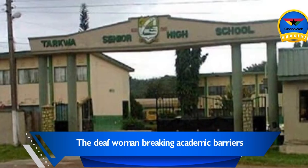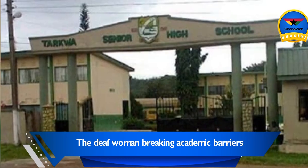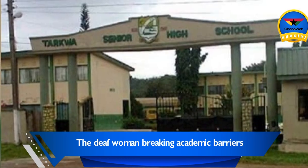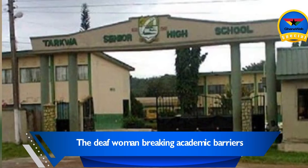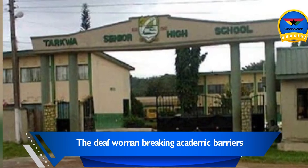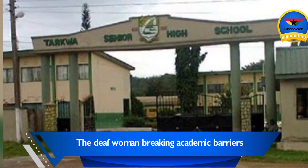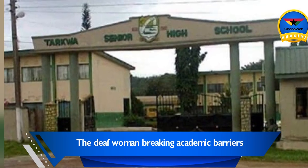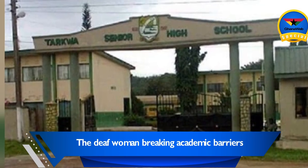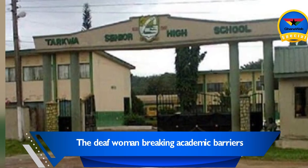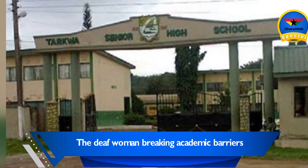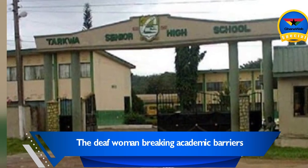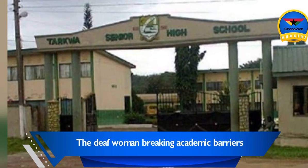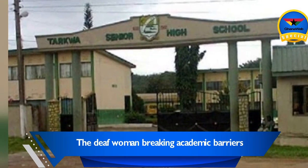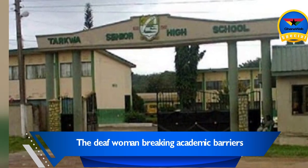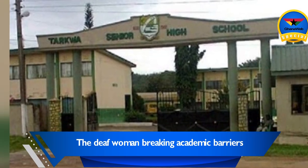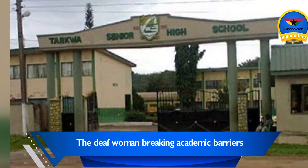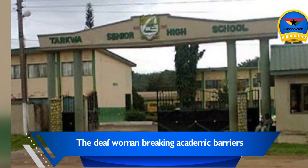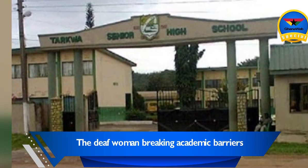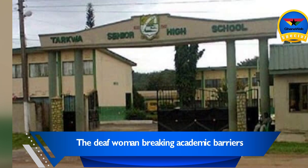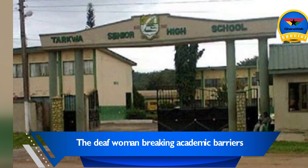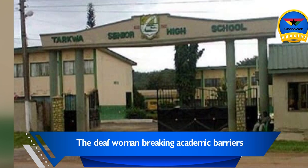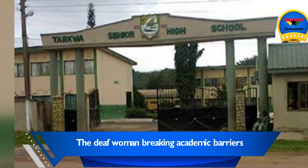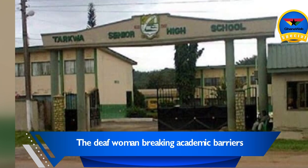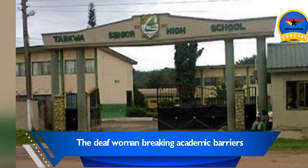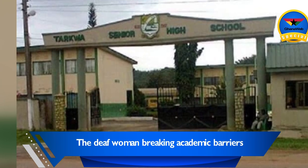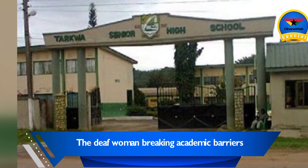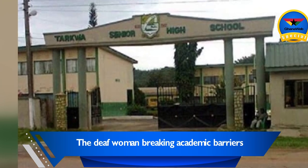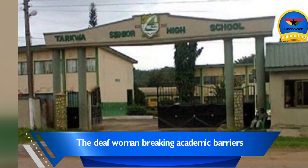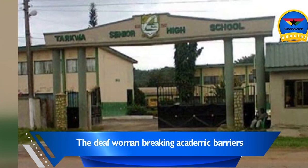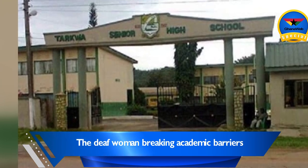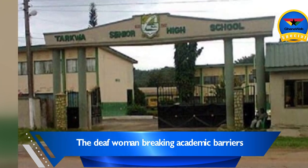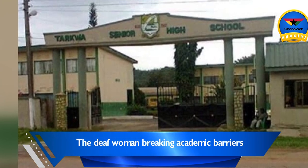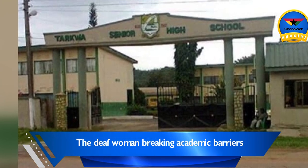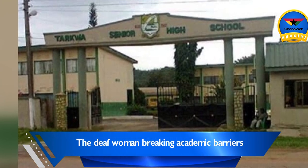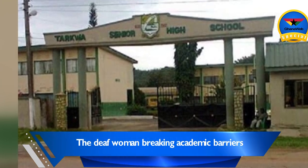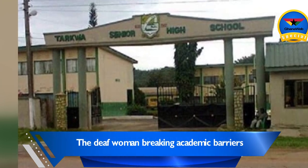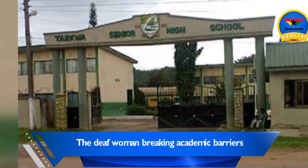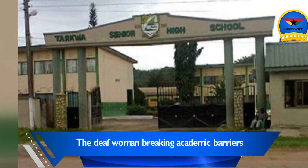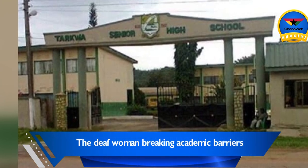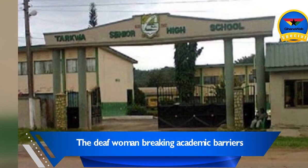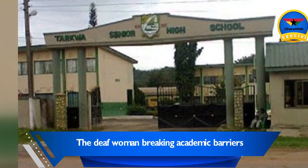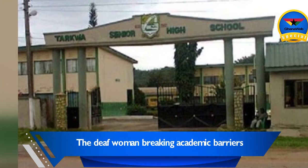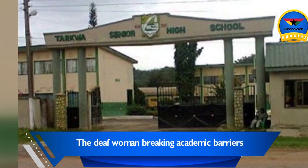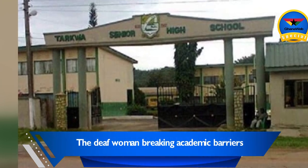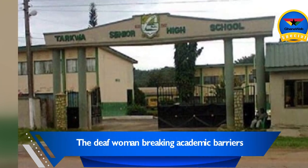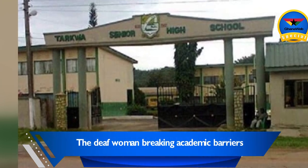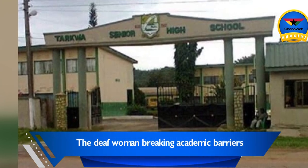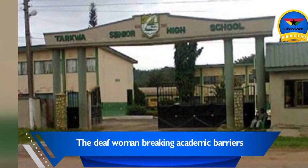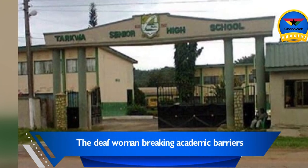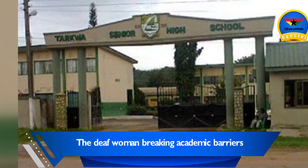Gaining admission to the Takwa Senior High School to pursue business was another hurdle for Lydia as she